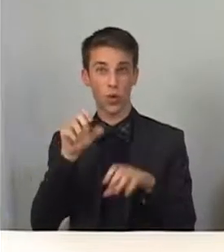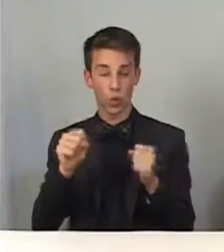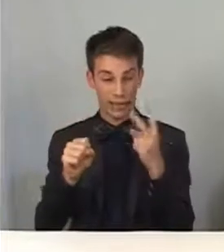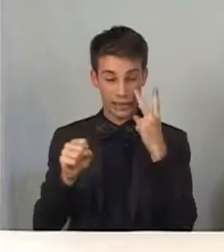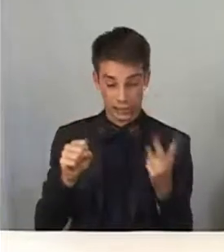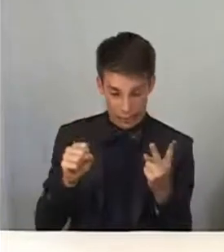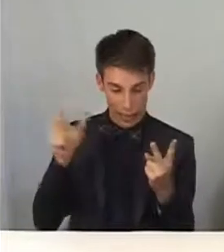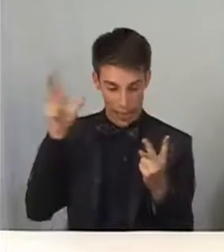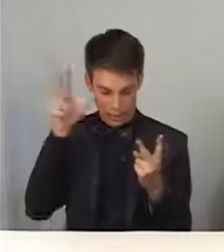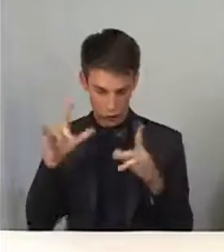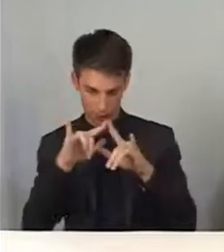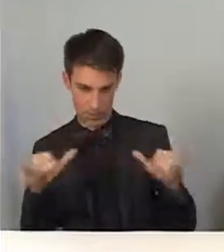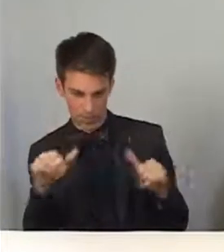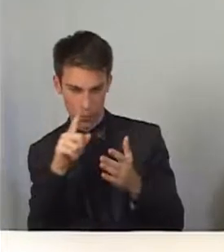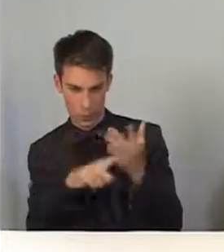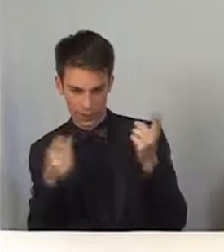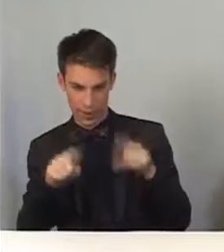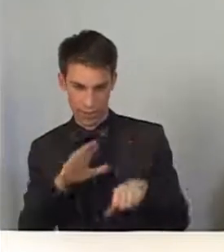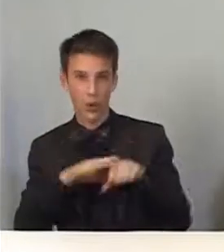happening on your screen.